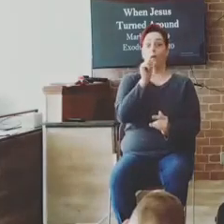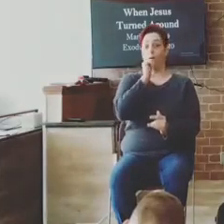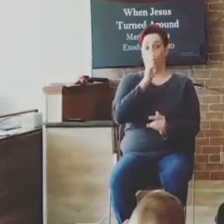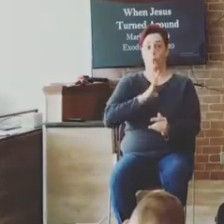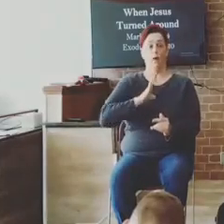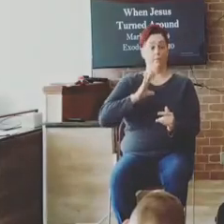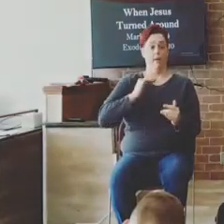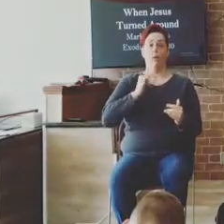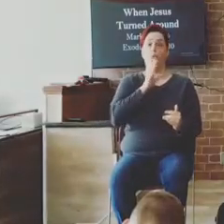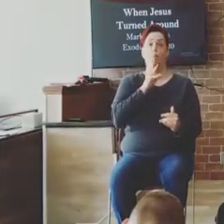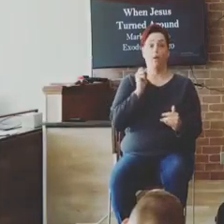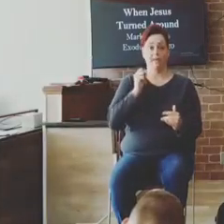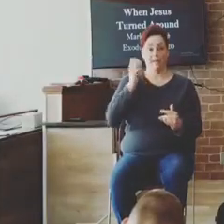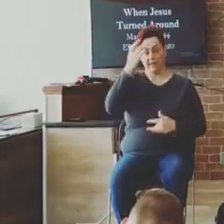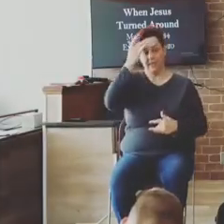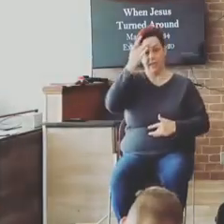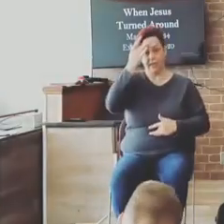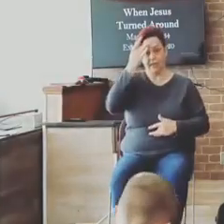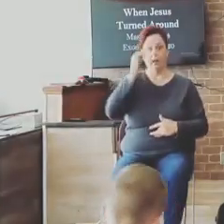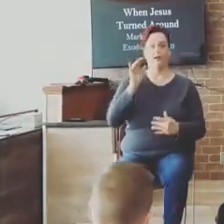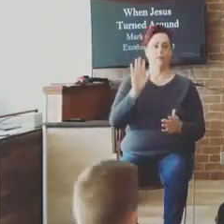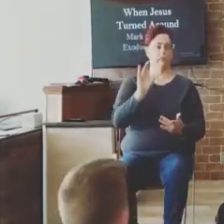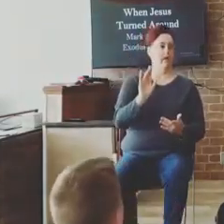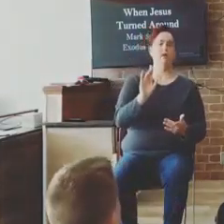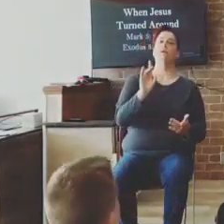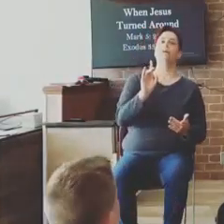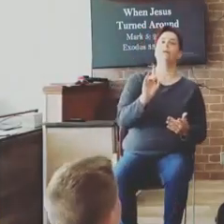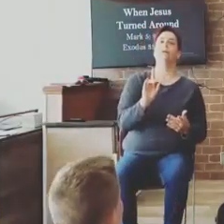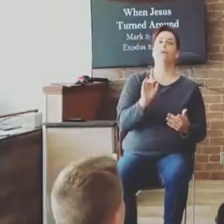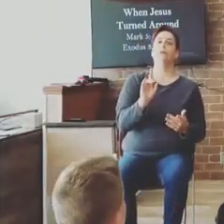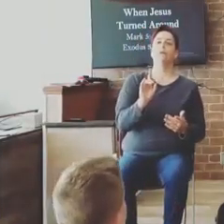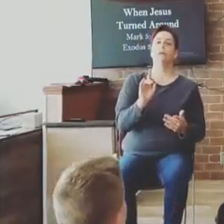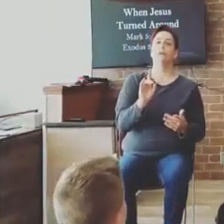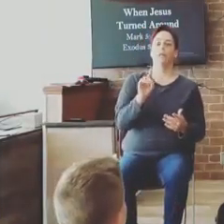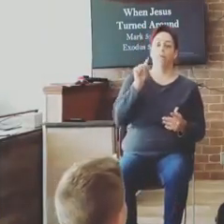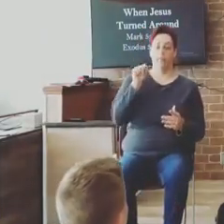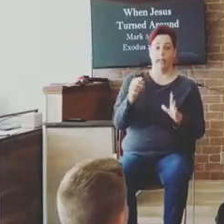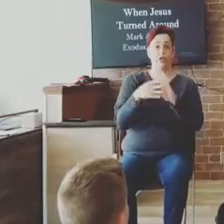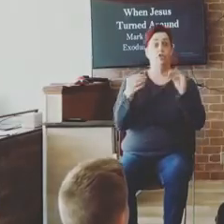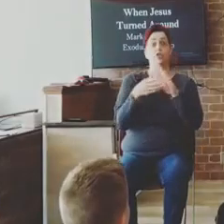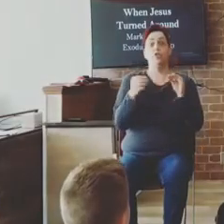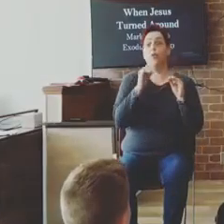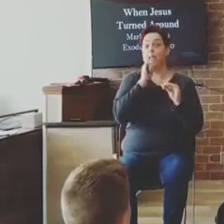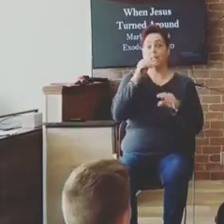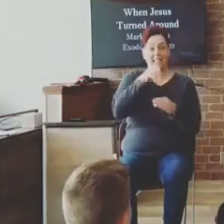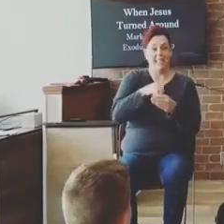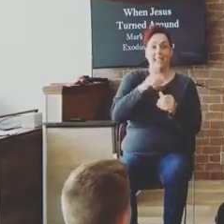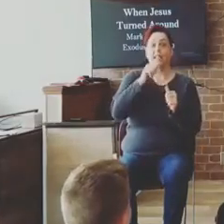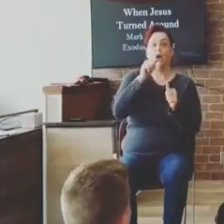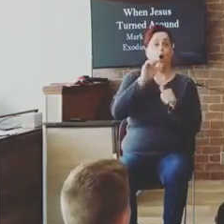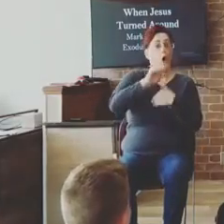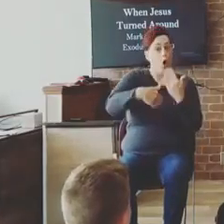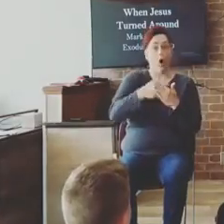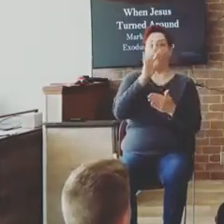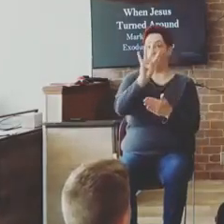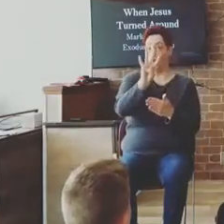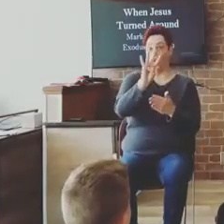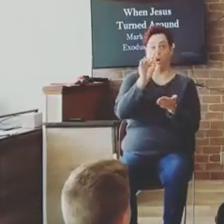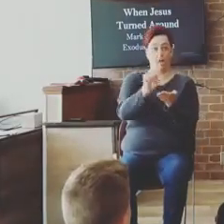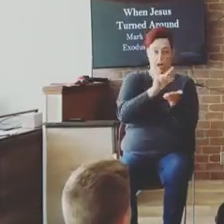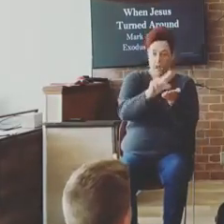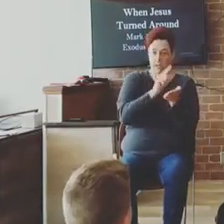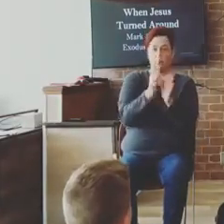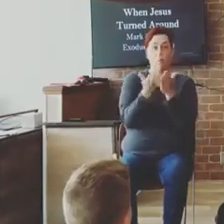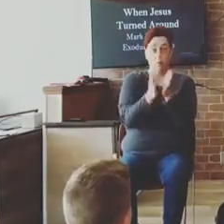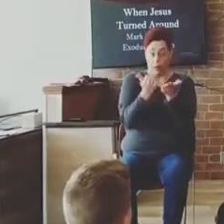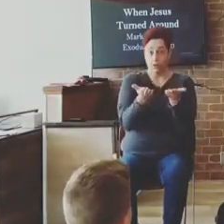Numbers are important in the Bible. And this account is in every single gospel. Did you know that? And it kind of words a little